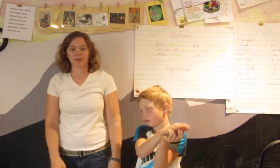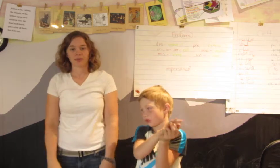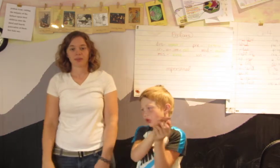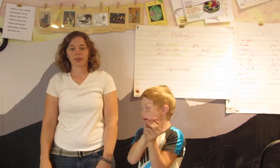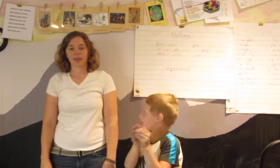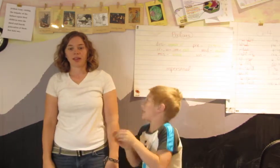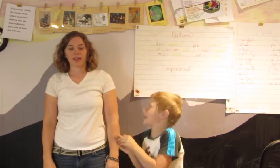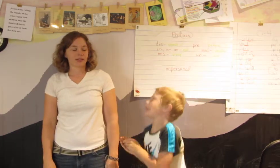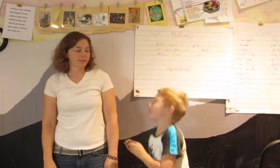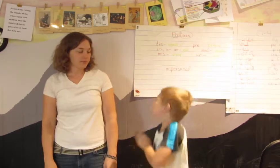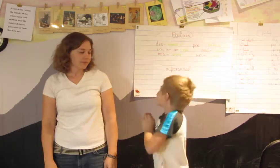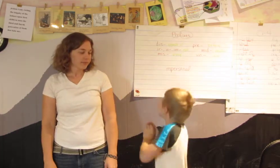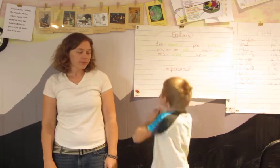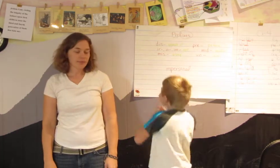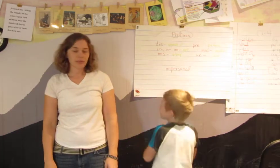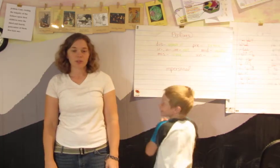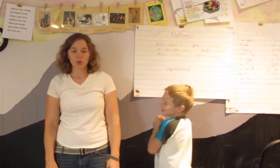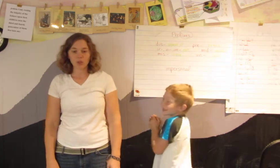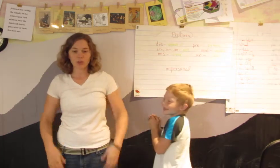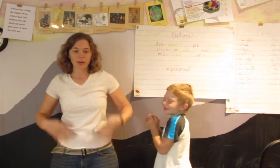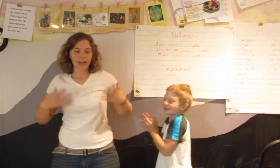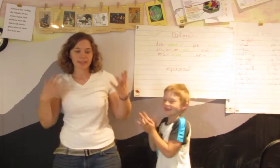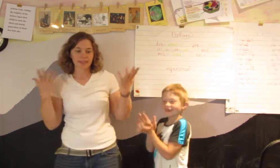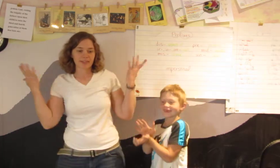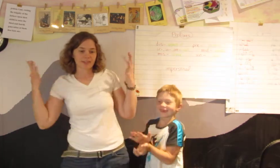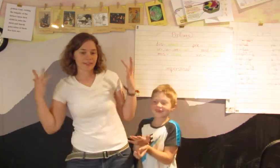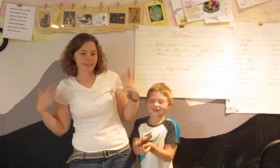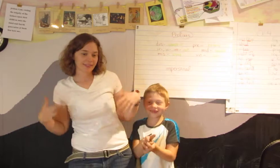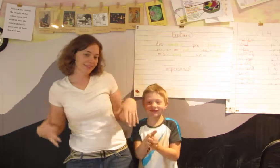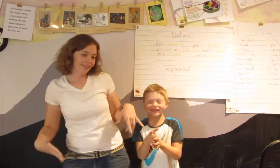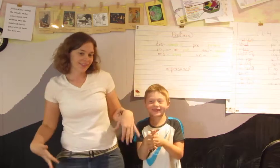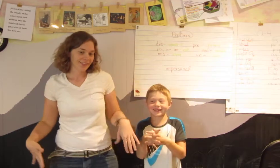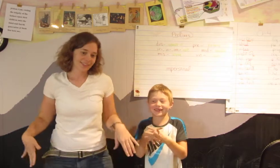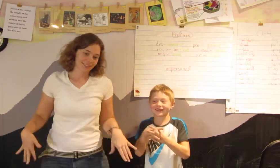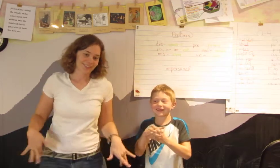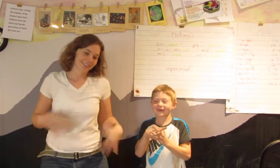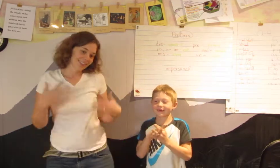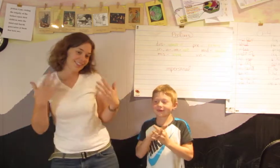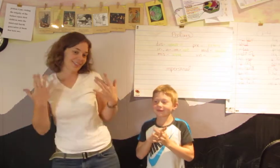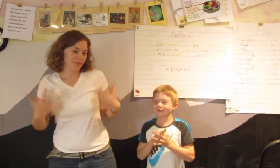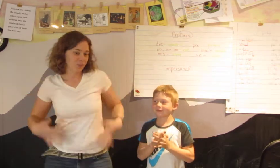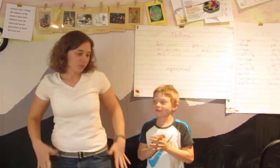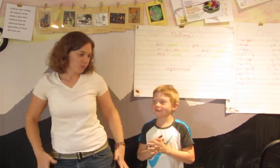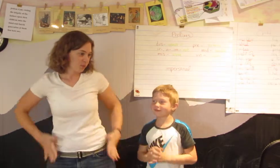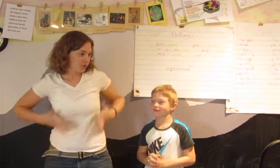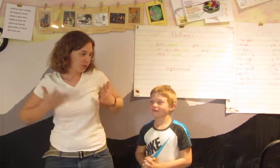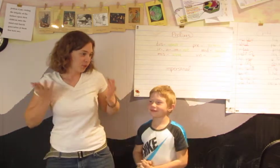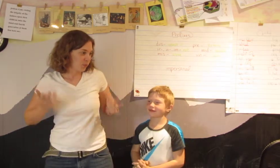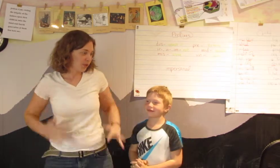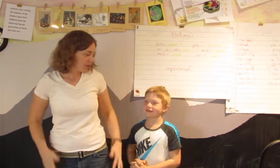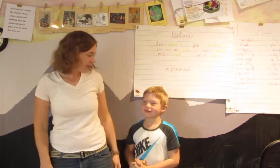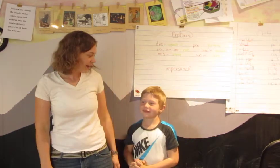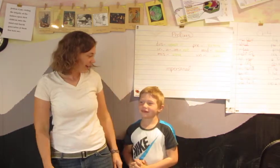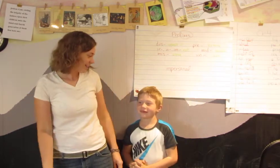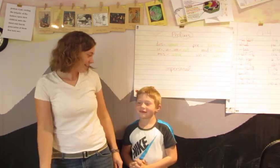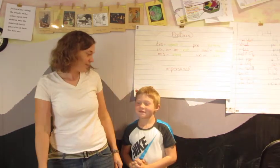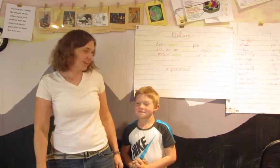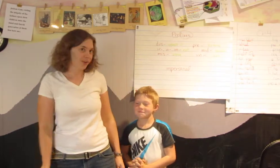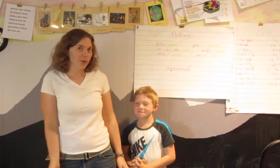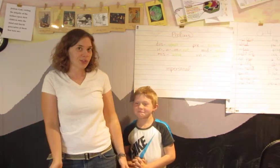gold you bodies because you wiggle your body because it's fun goldy